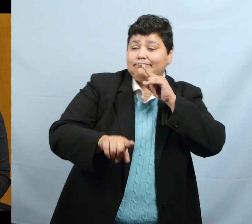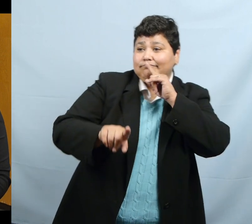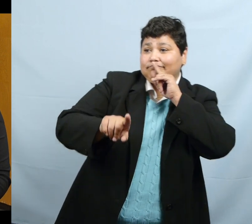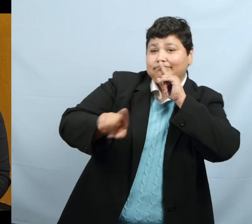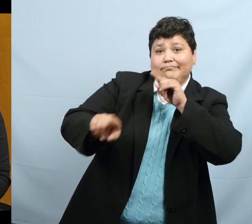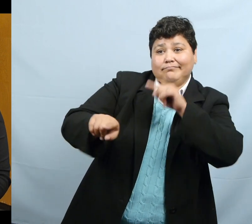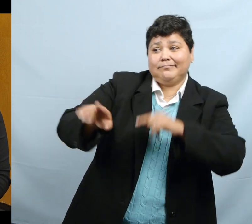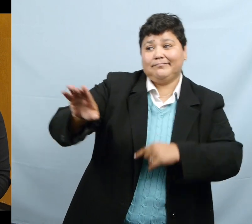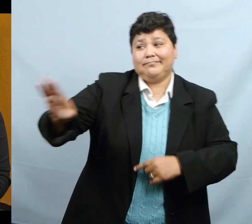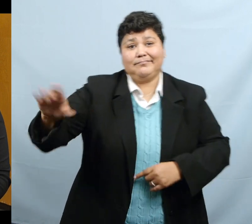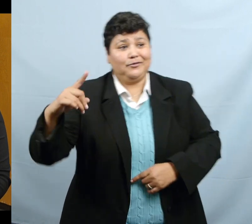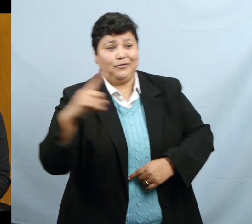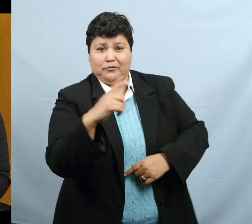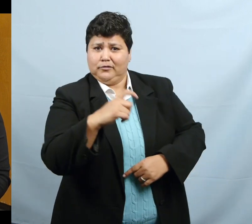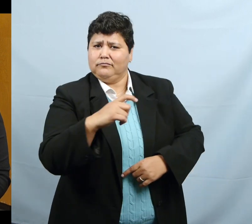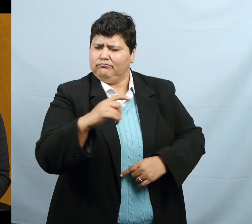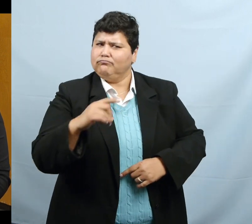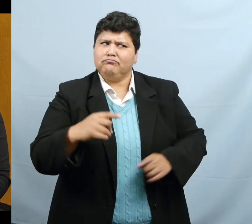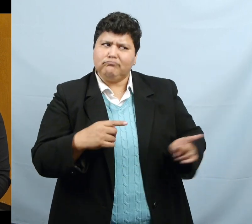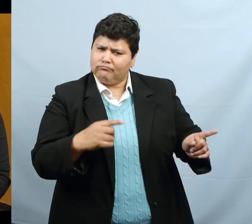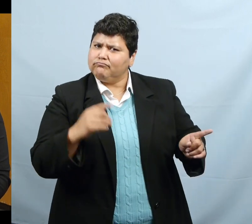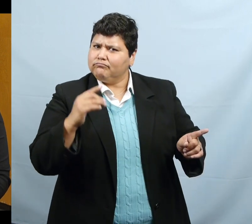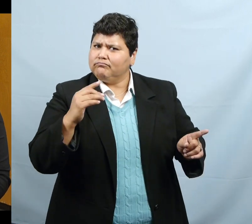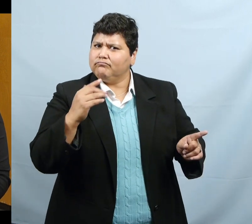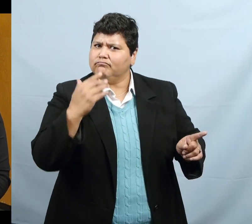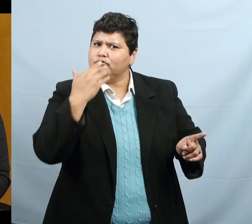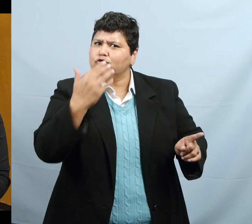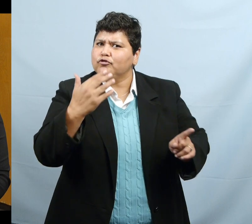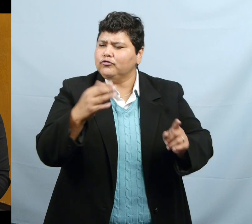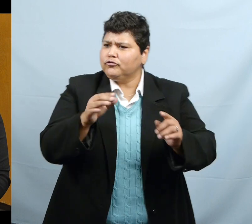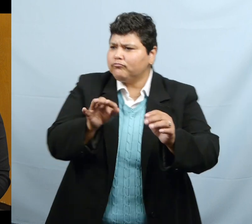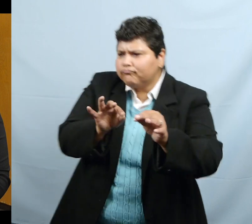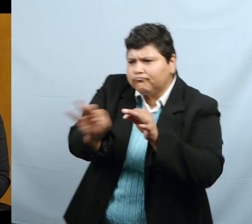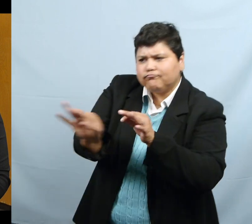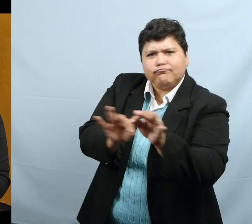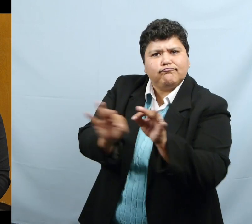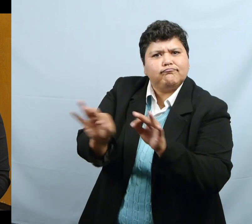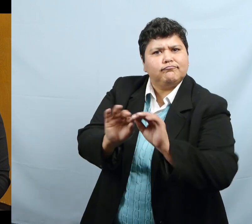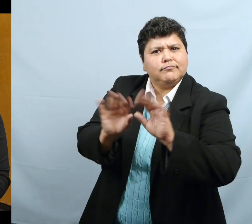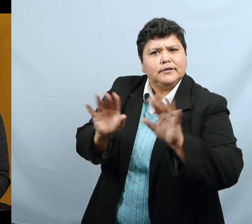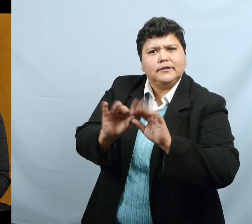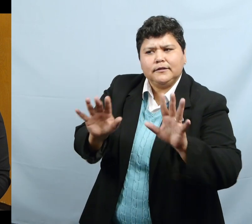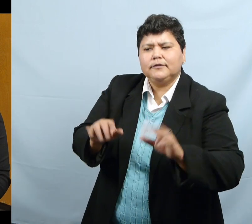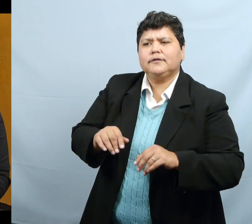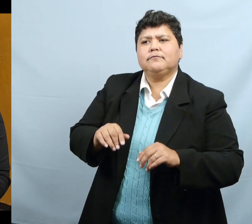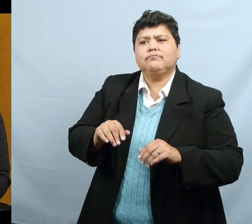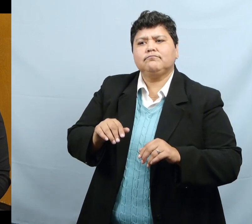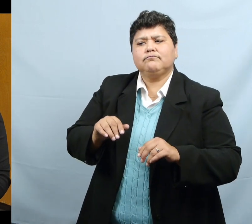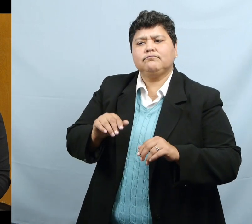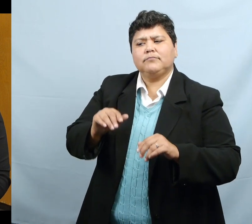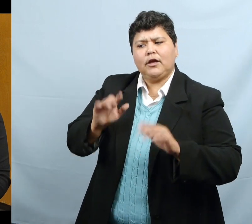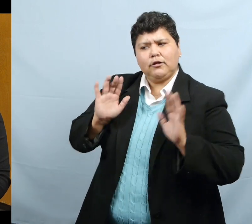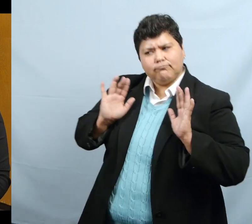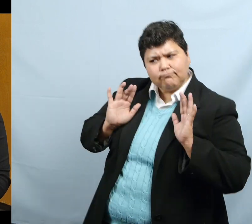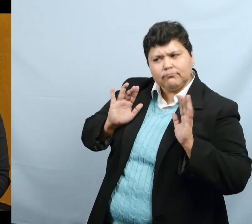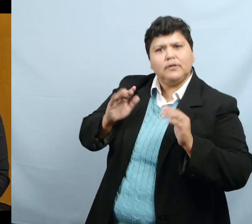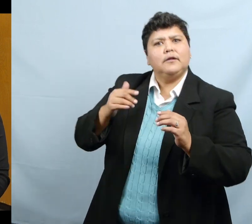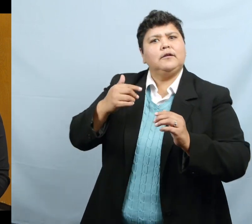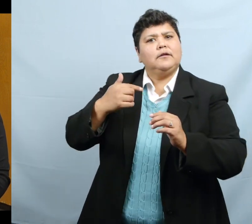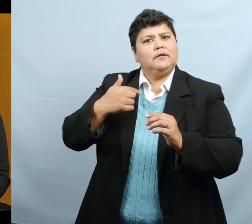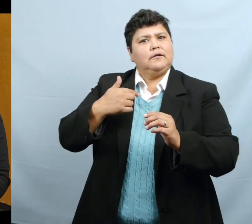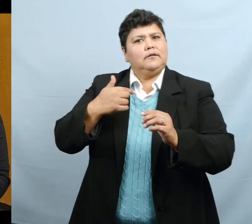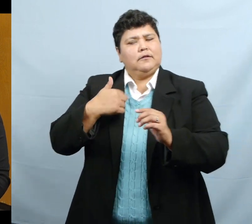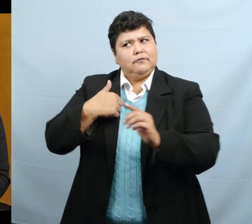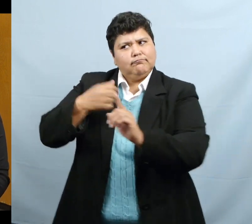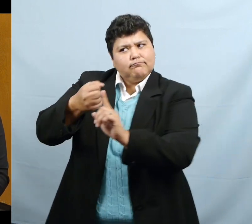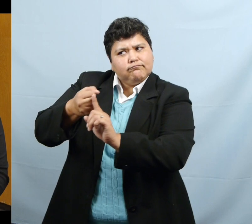gave us time to add to some of the answers where we still